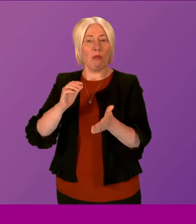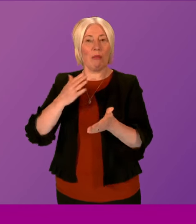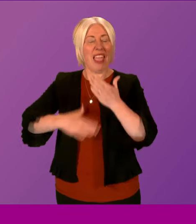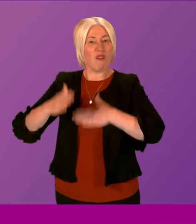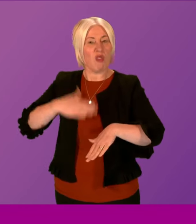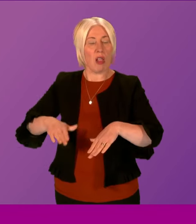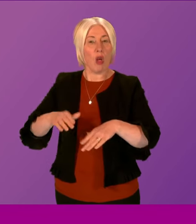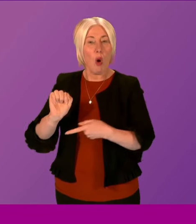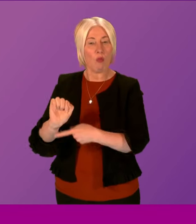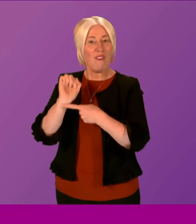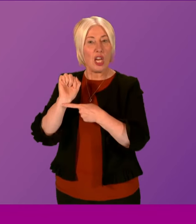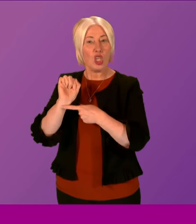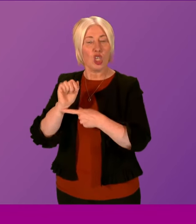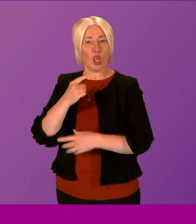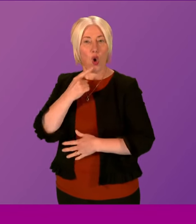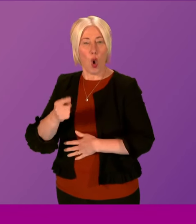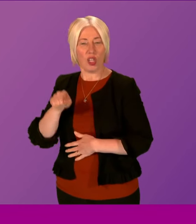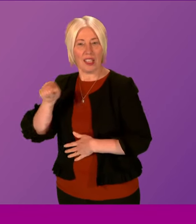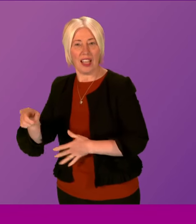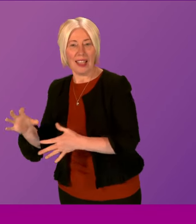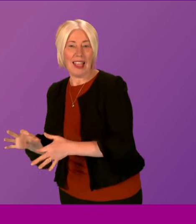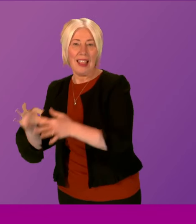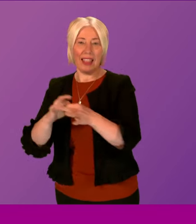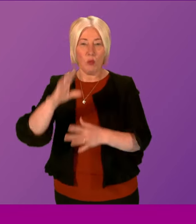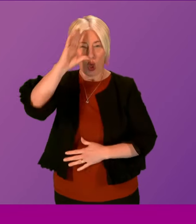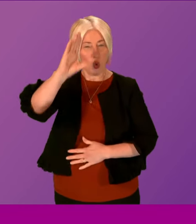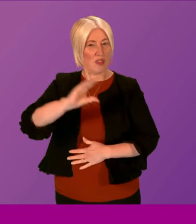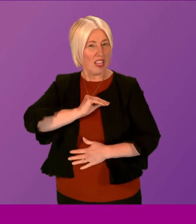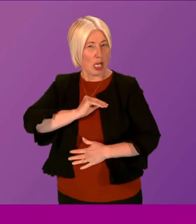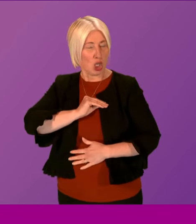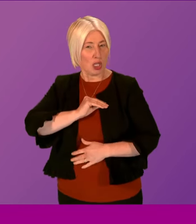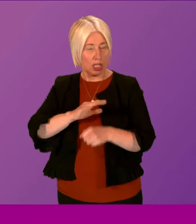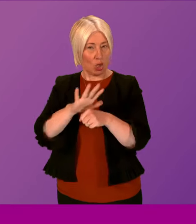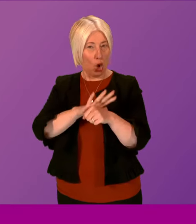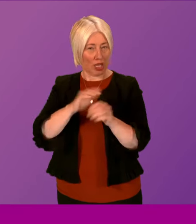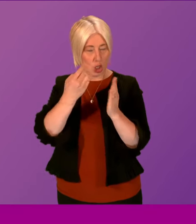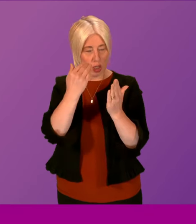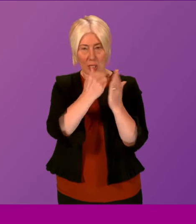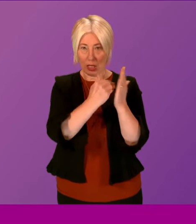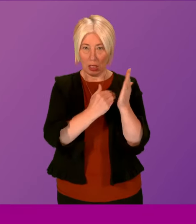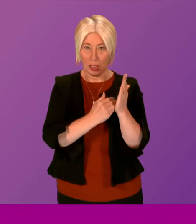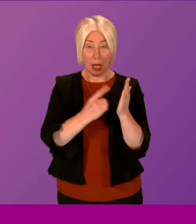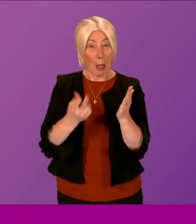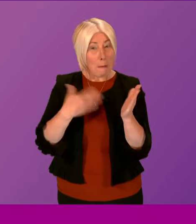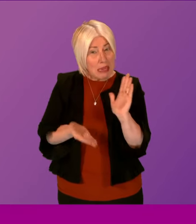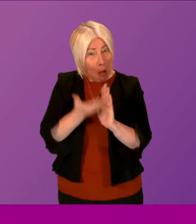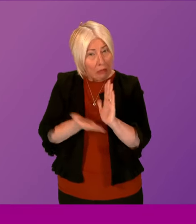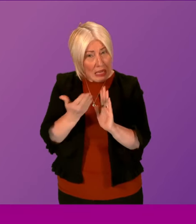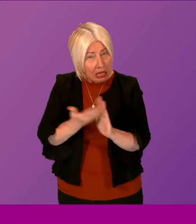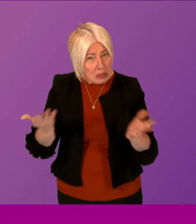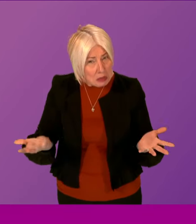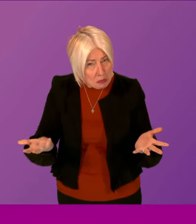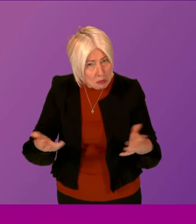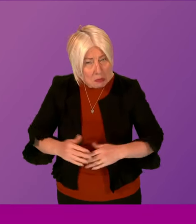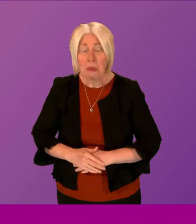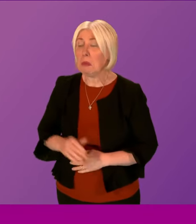and how they link with notification conditions and if these have been updated? First Minister. It's an